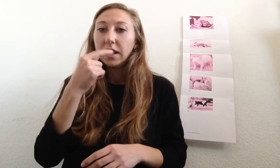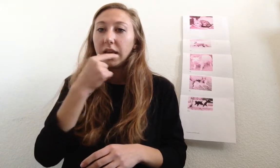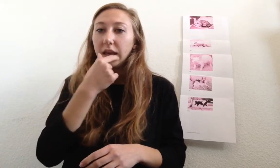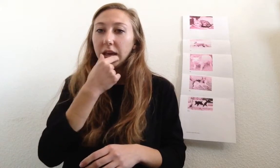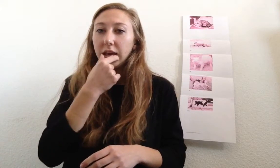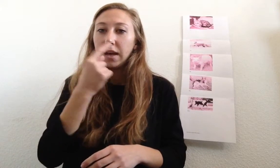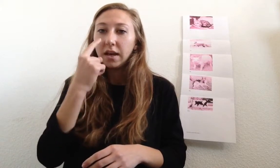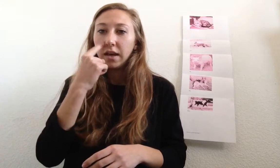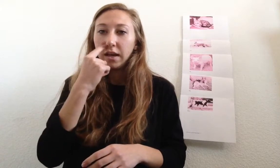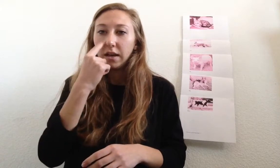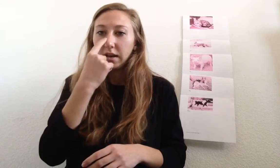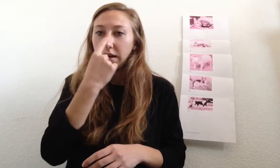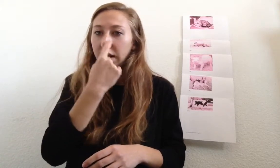ih, n.